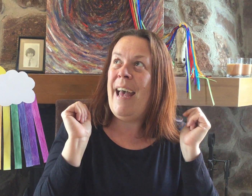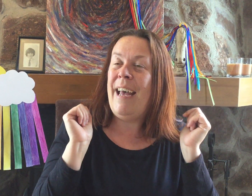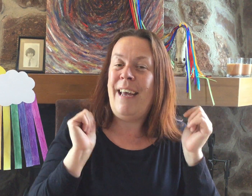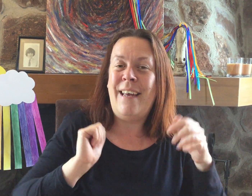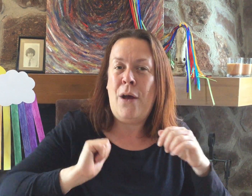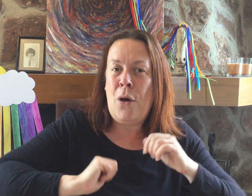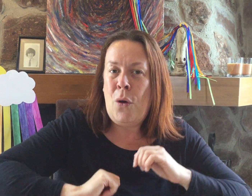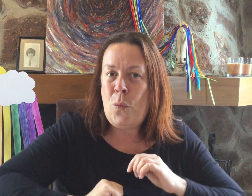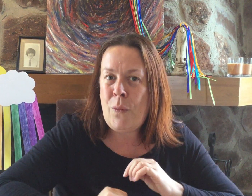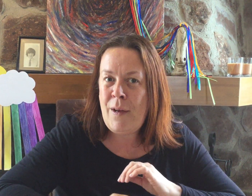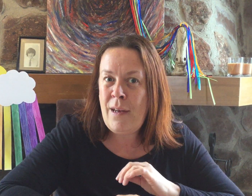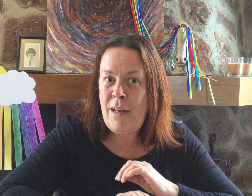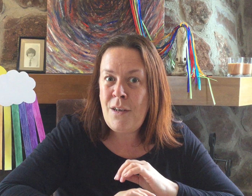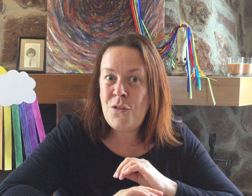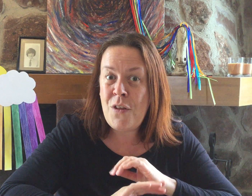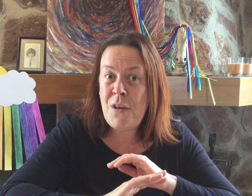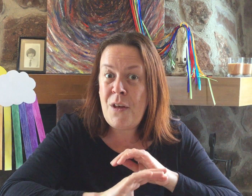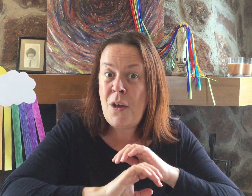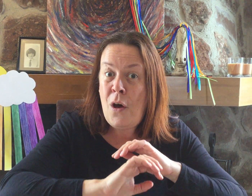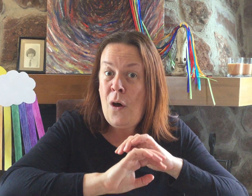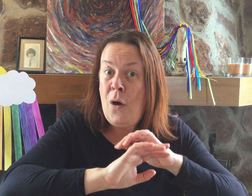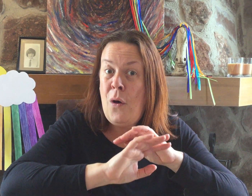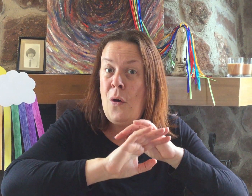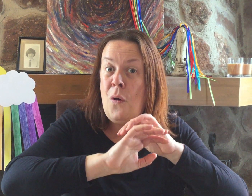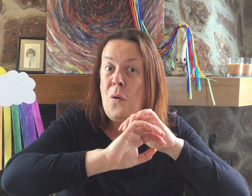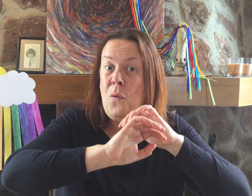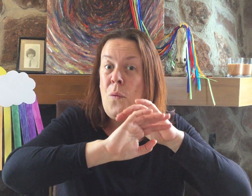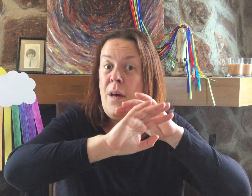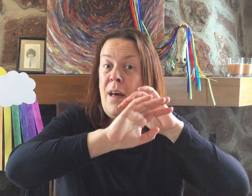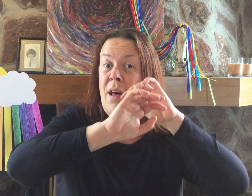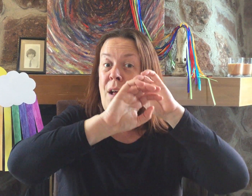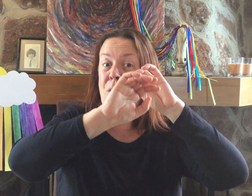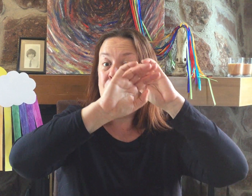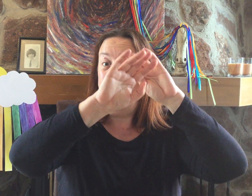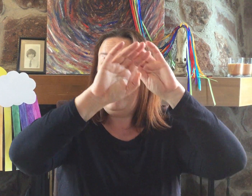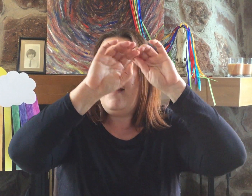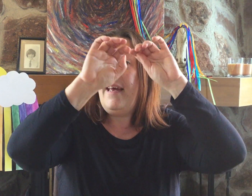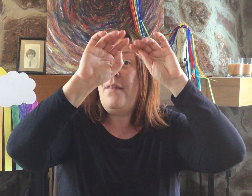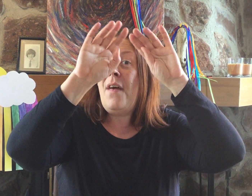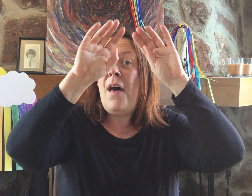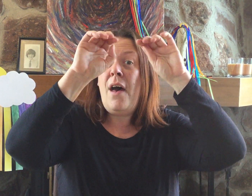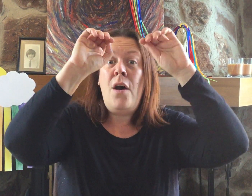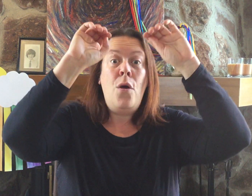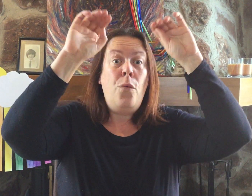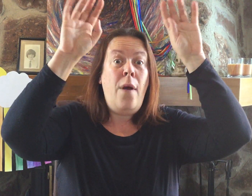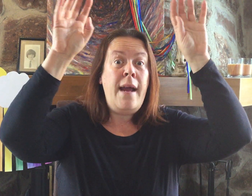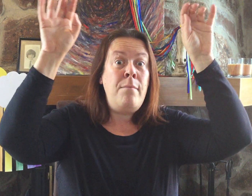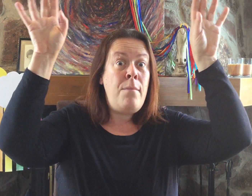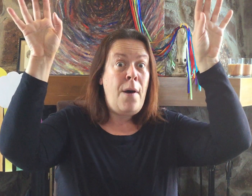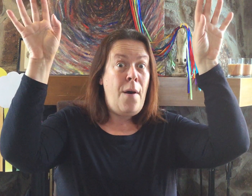I wish the whole world with a rainbow.